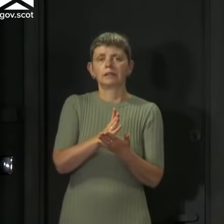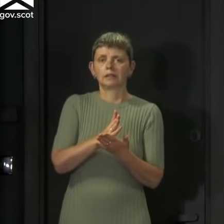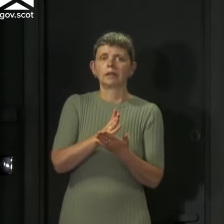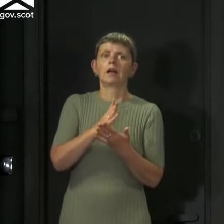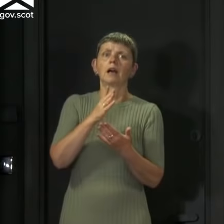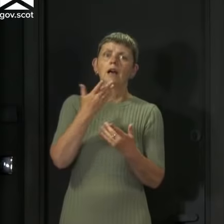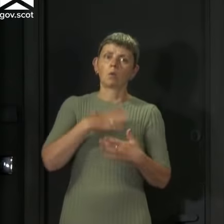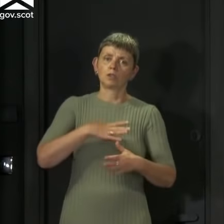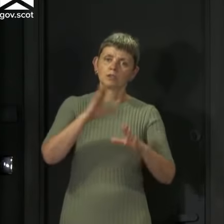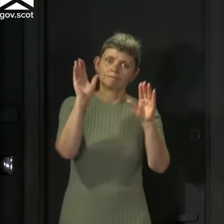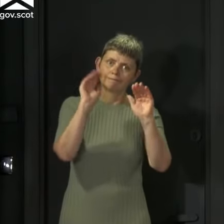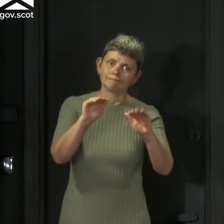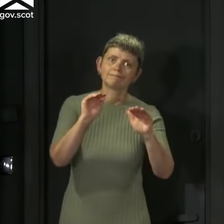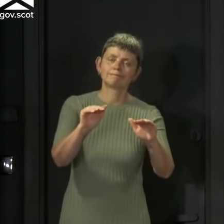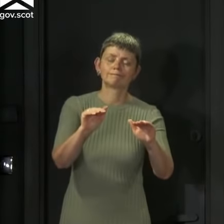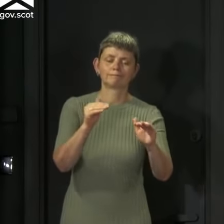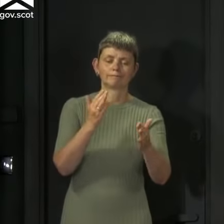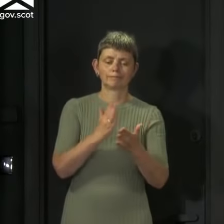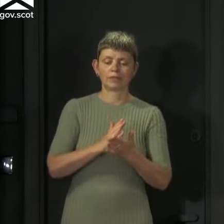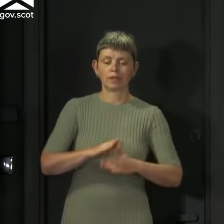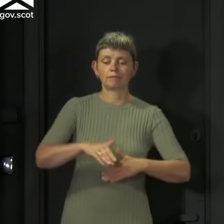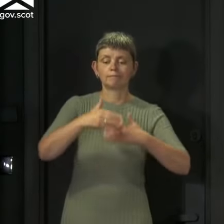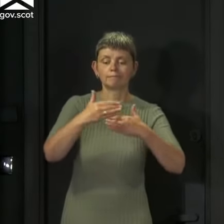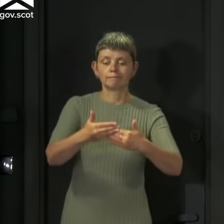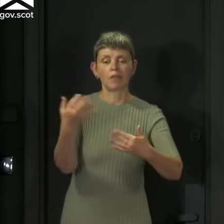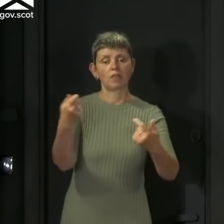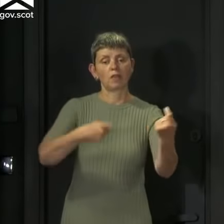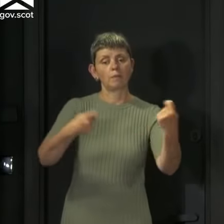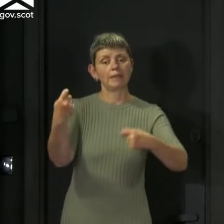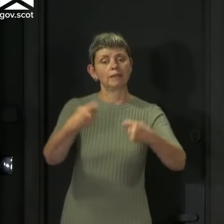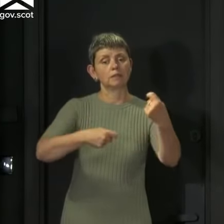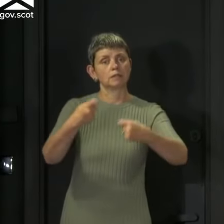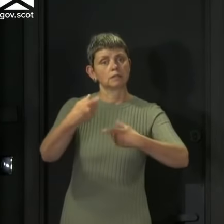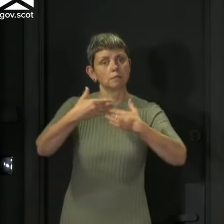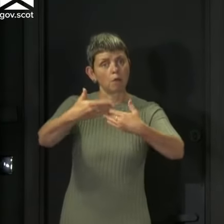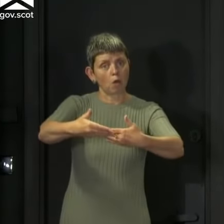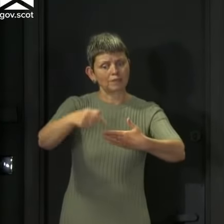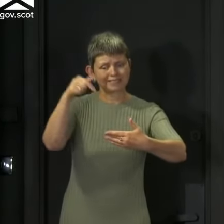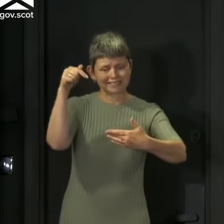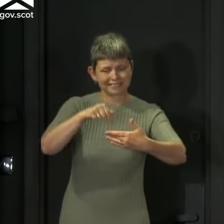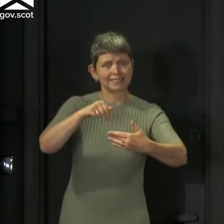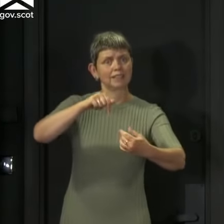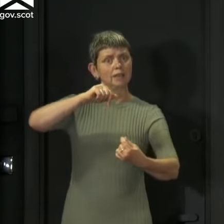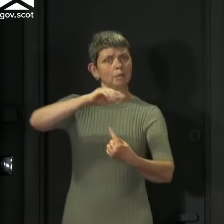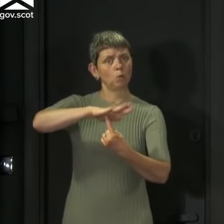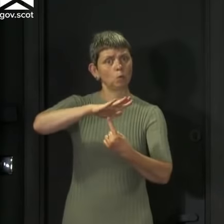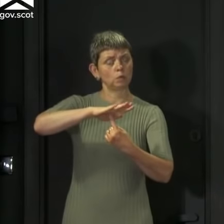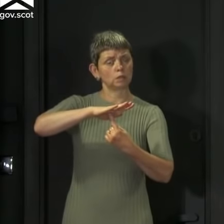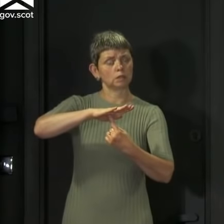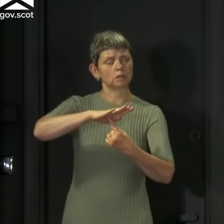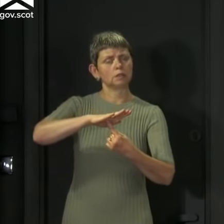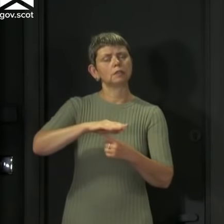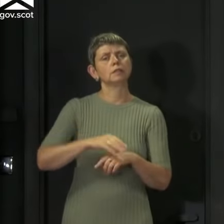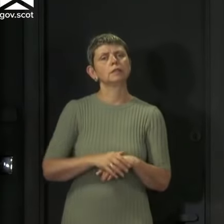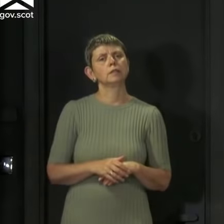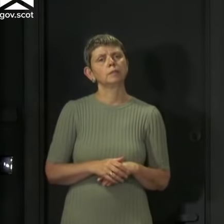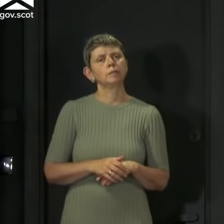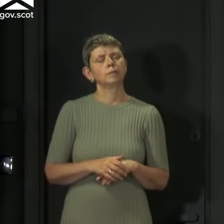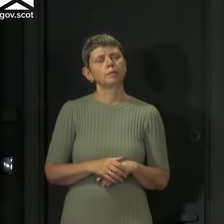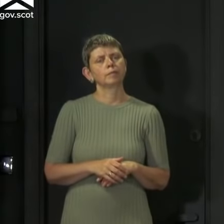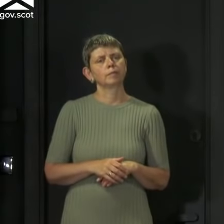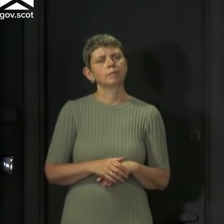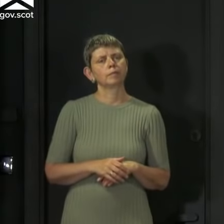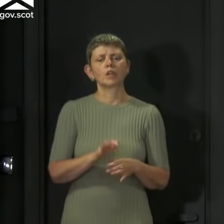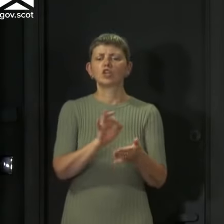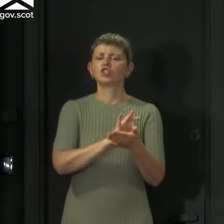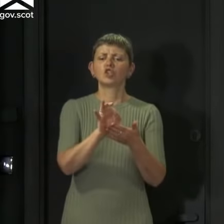final part of the process. We're all talking here and, you know, journalists are absolutely, of course, intentional to ask these